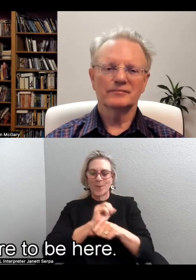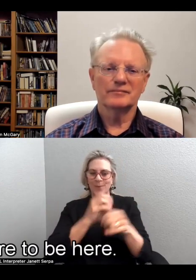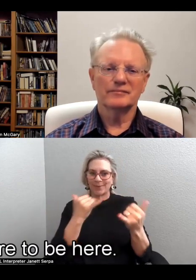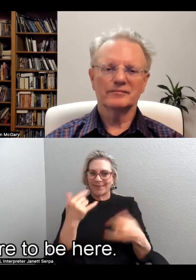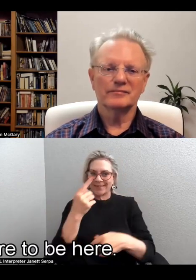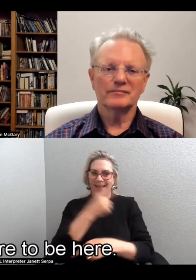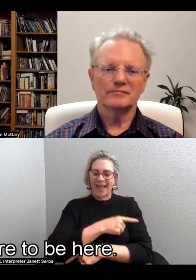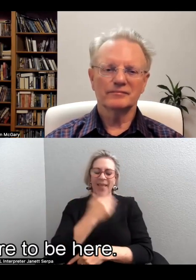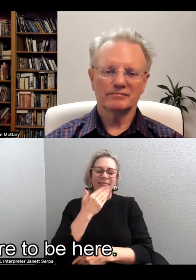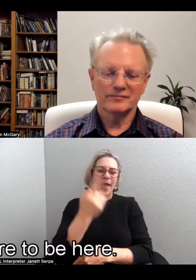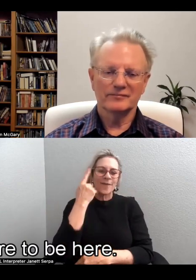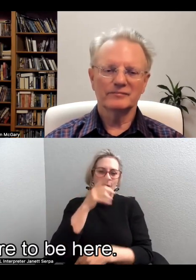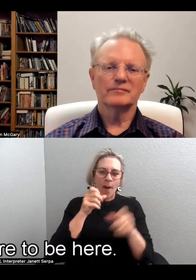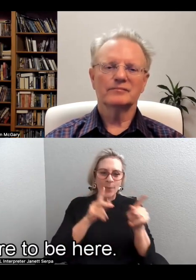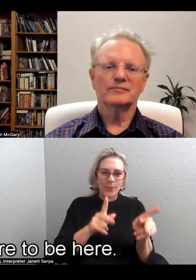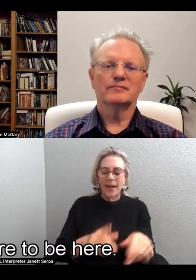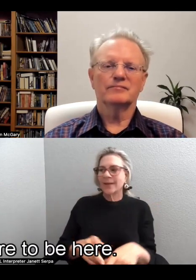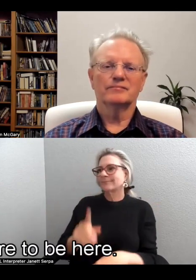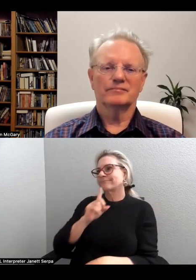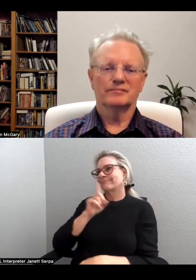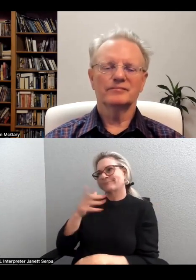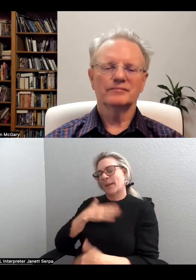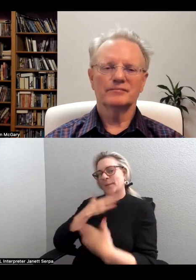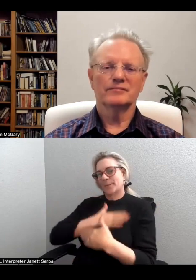It is my pleasure to be here.